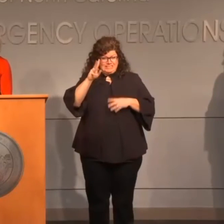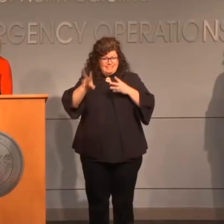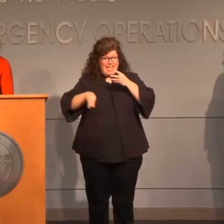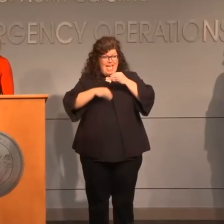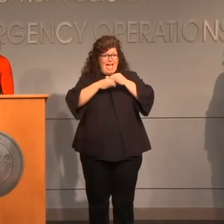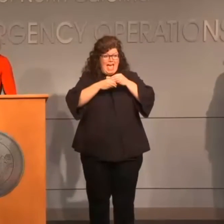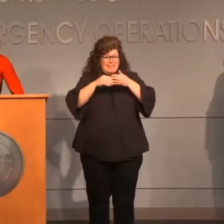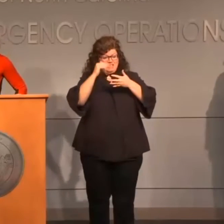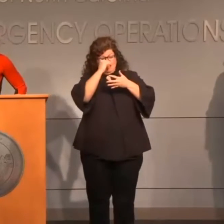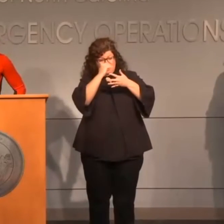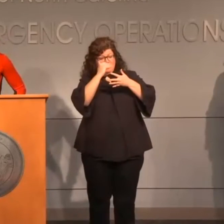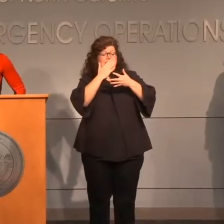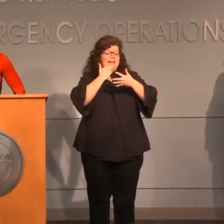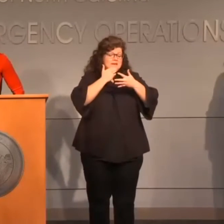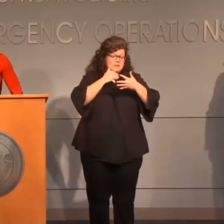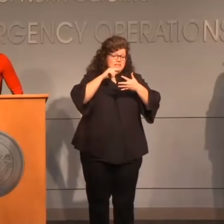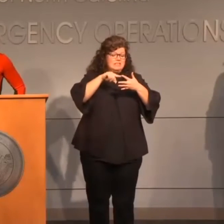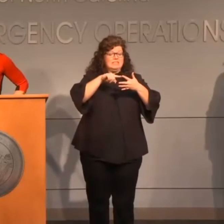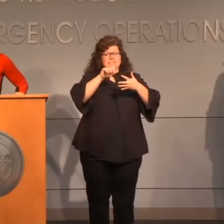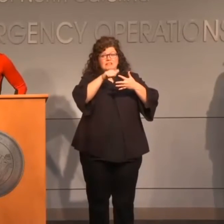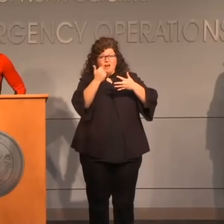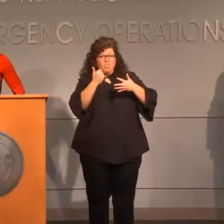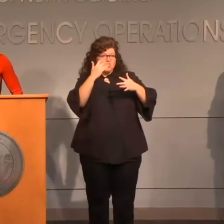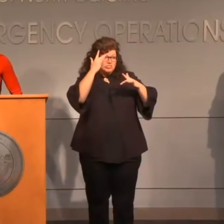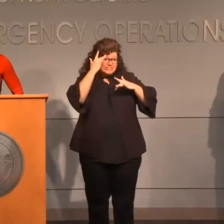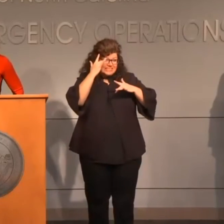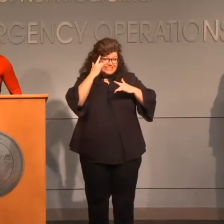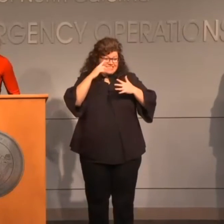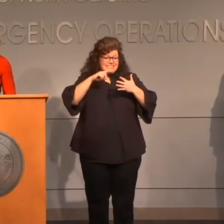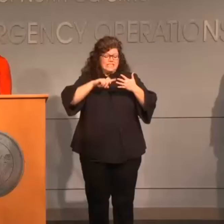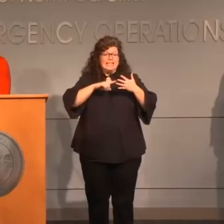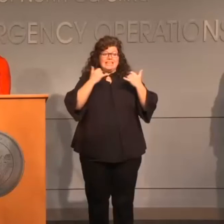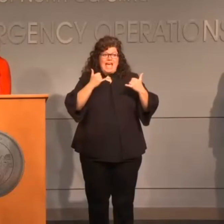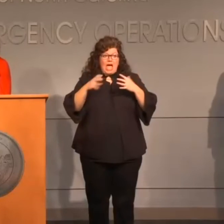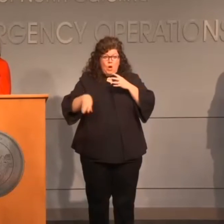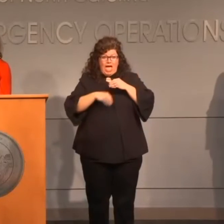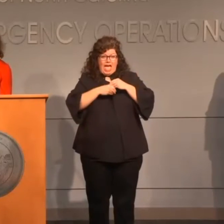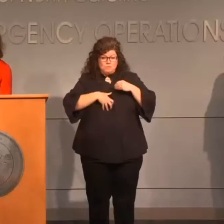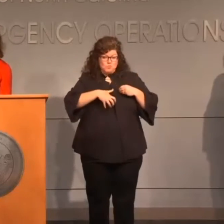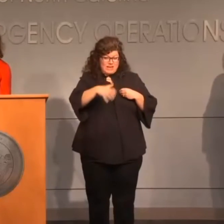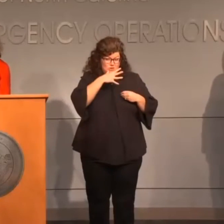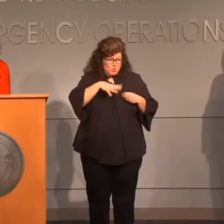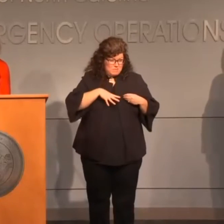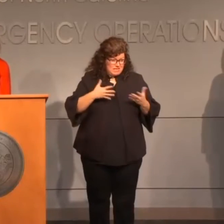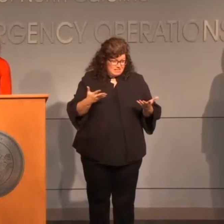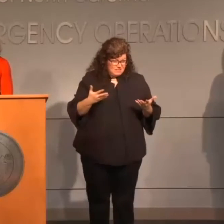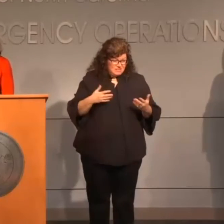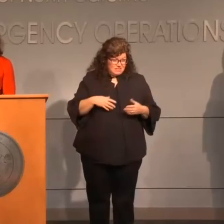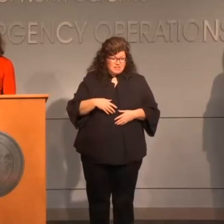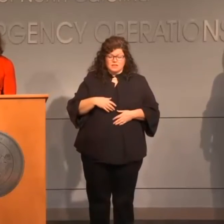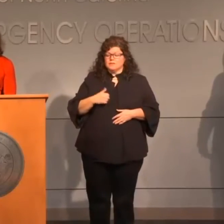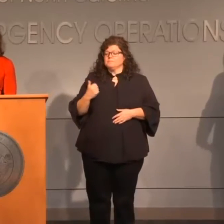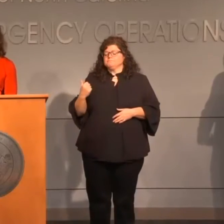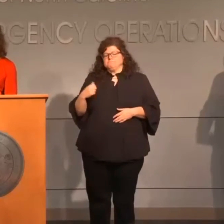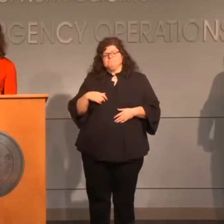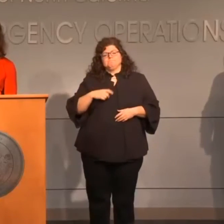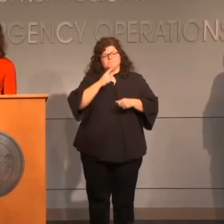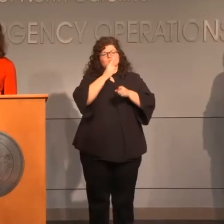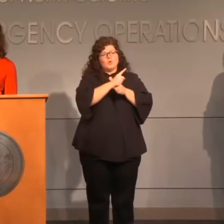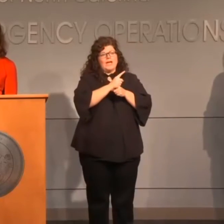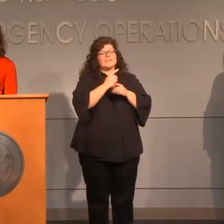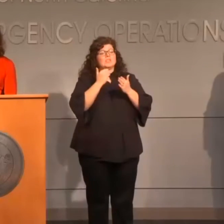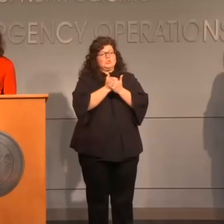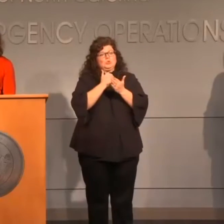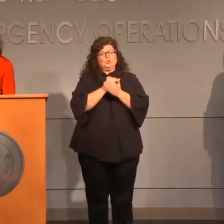guidance for that population? Yeah, and somebody asked that question a couple days ago. I can't remember, but there is some now a little bit – there's some new